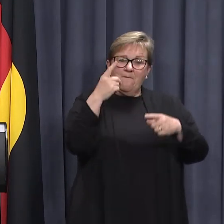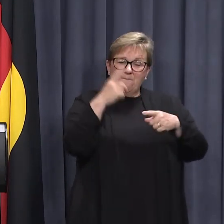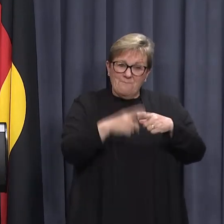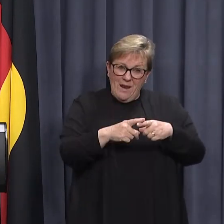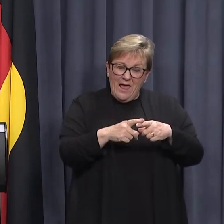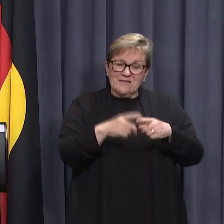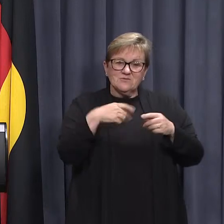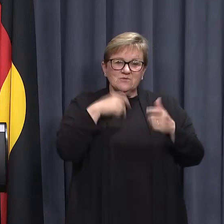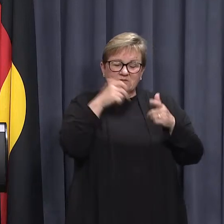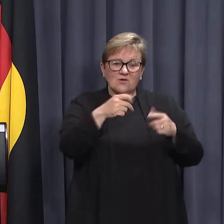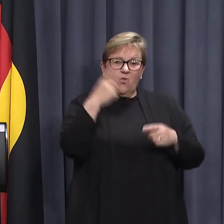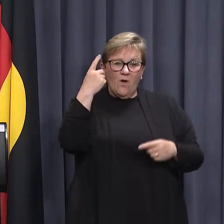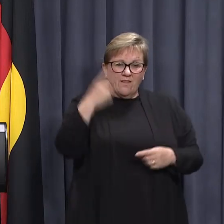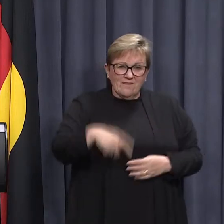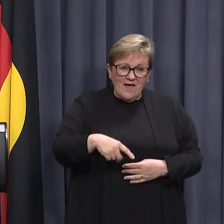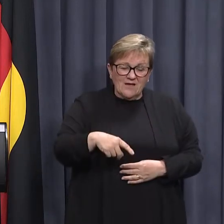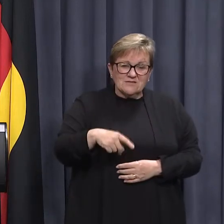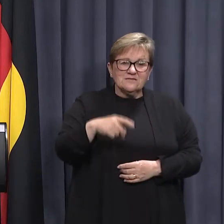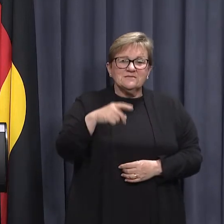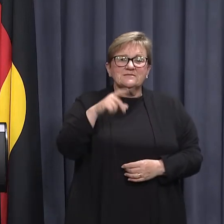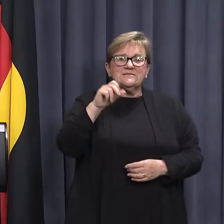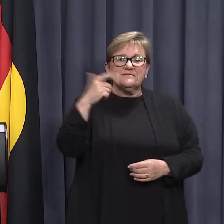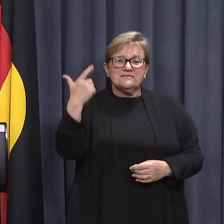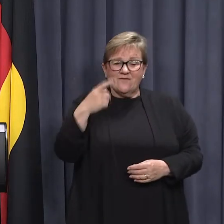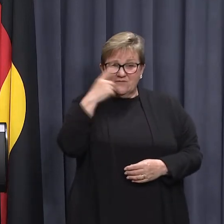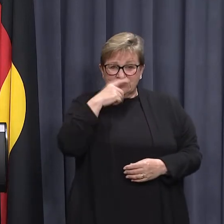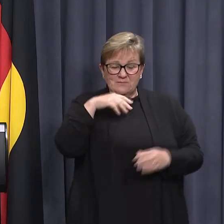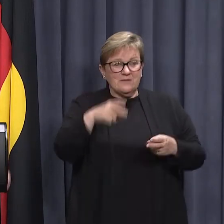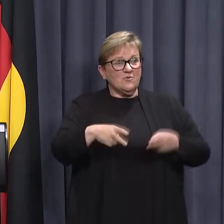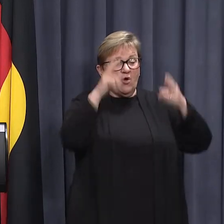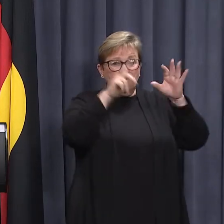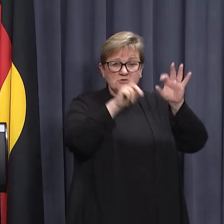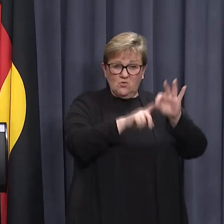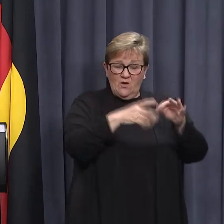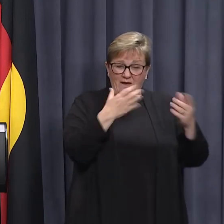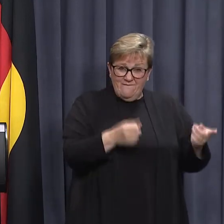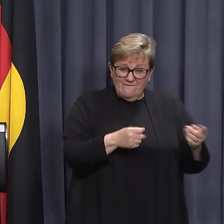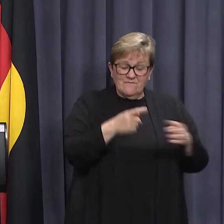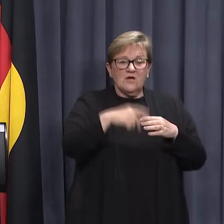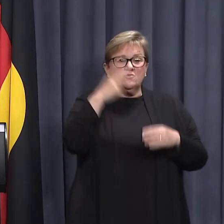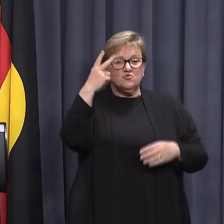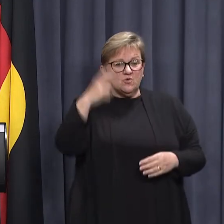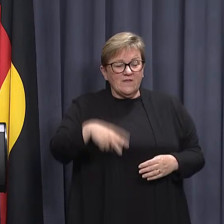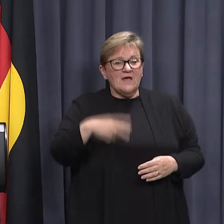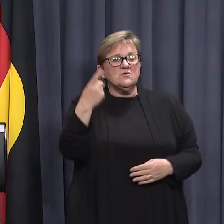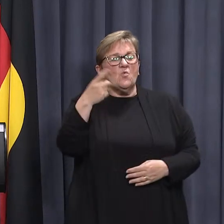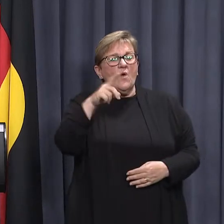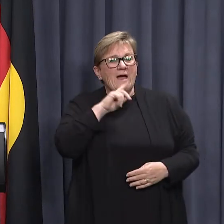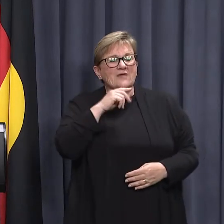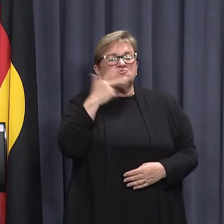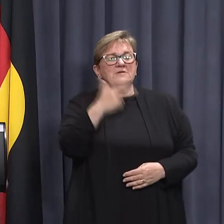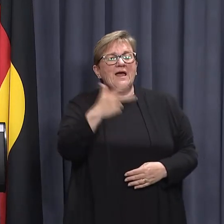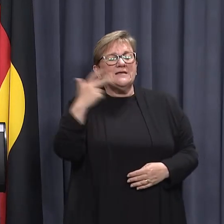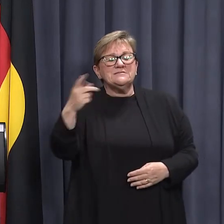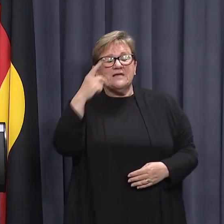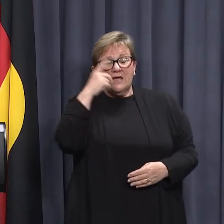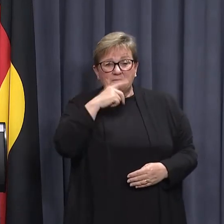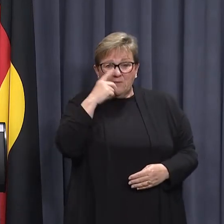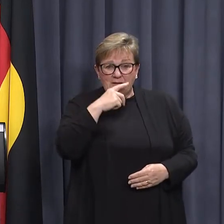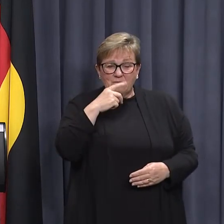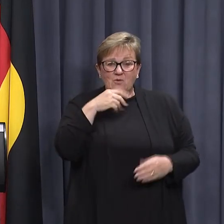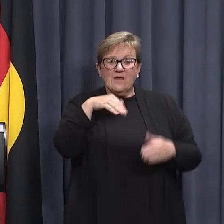also managing 1,017 people in hotel quarantine and 2,188 people